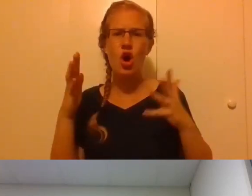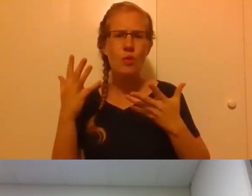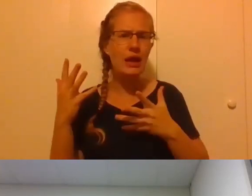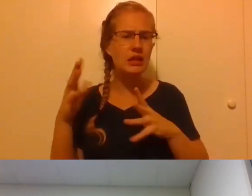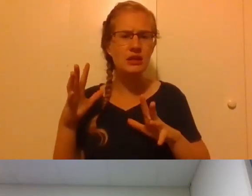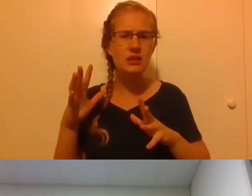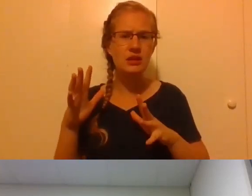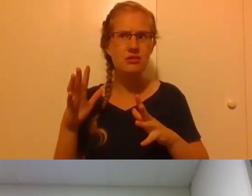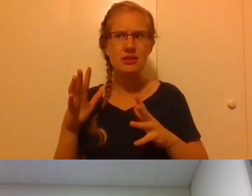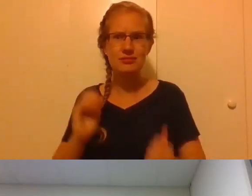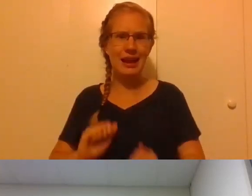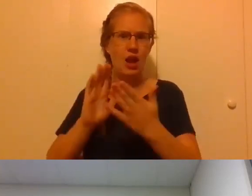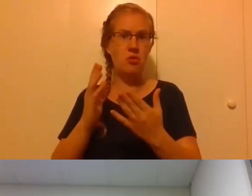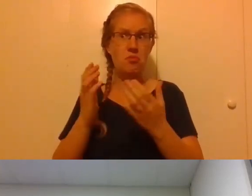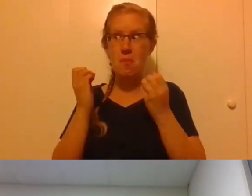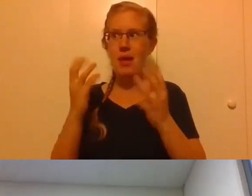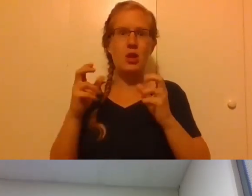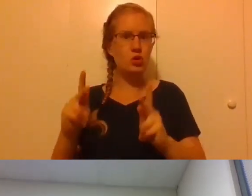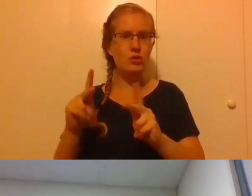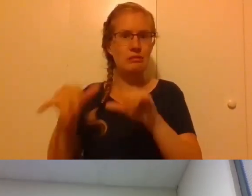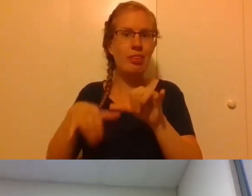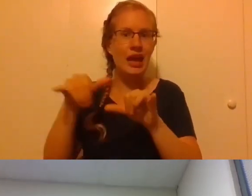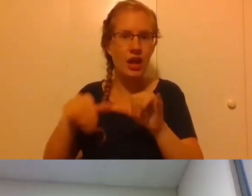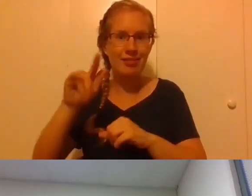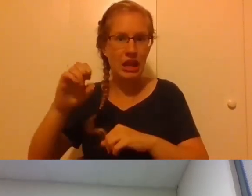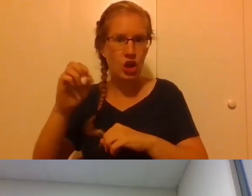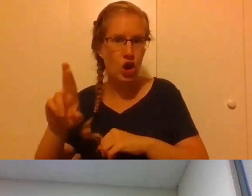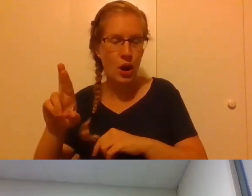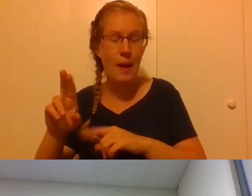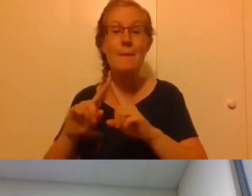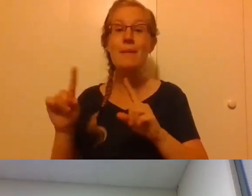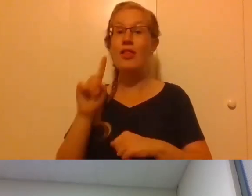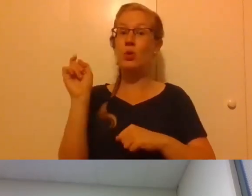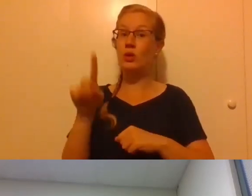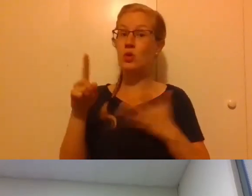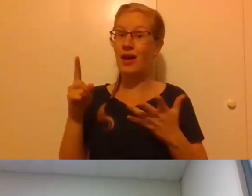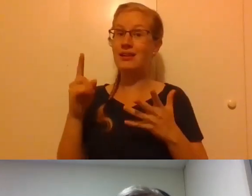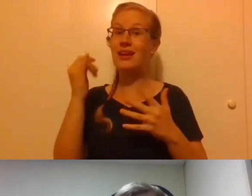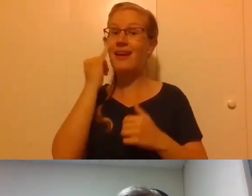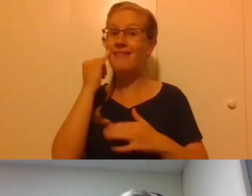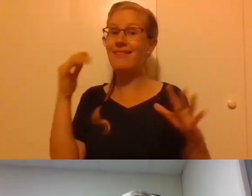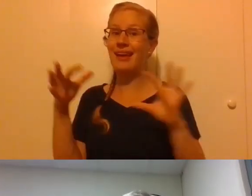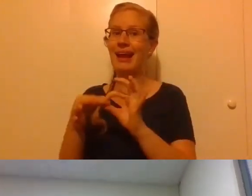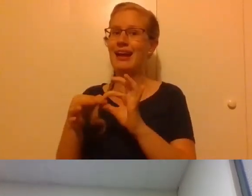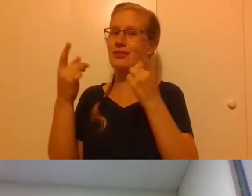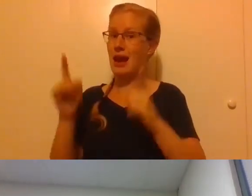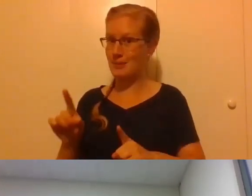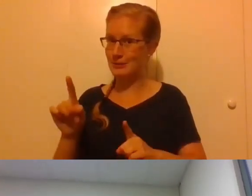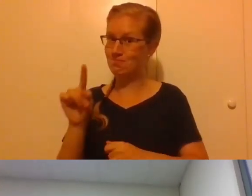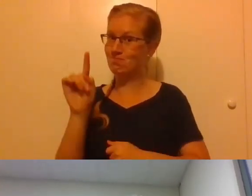in his or her midst, plenty of opportunities to linger. The question is whether the connection is being made.